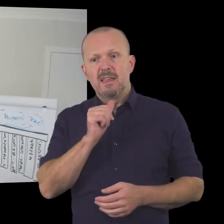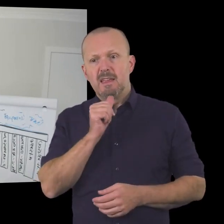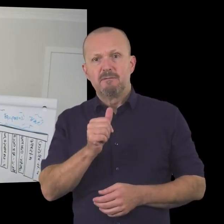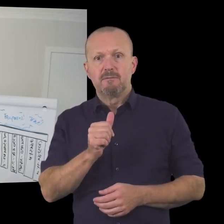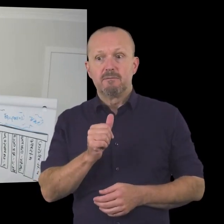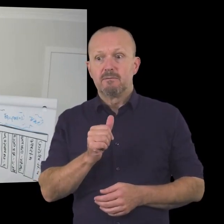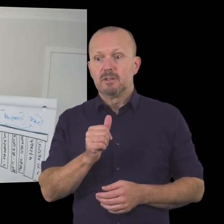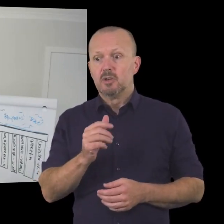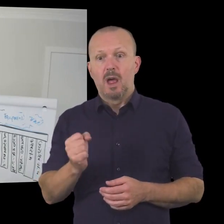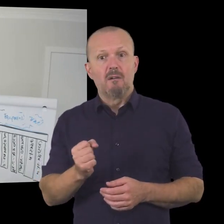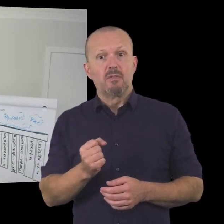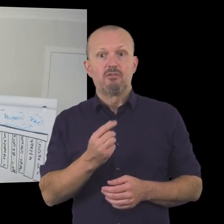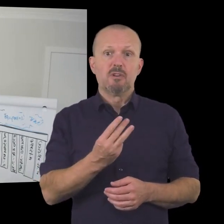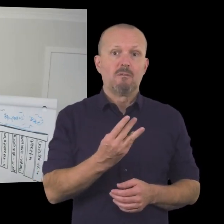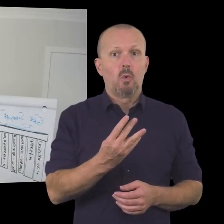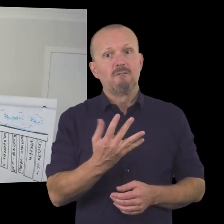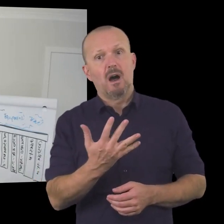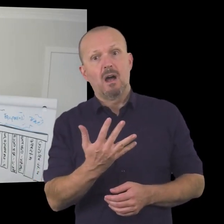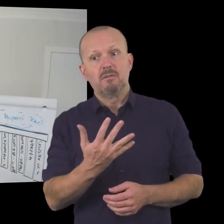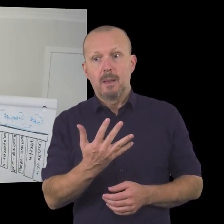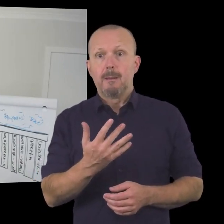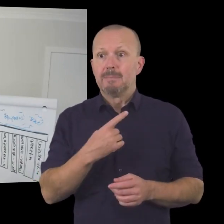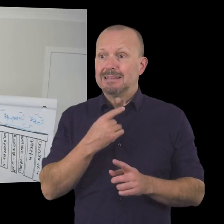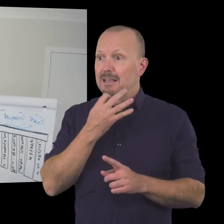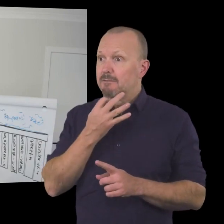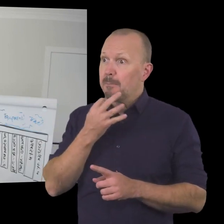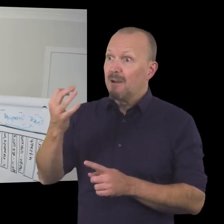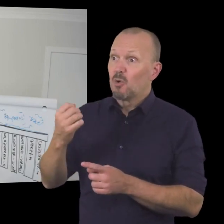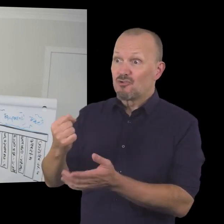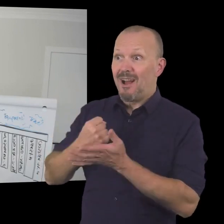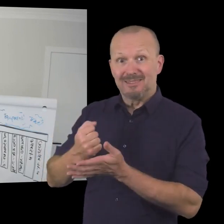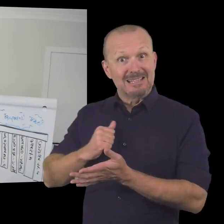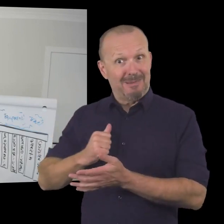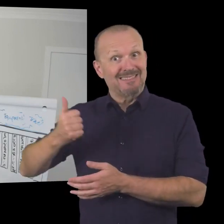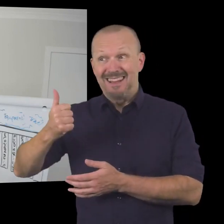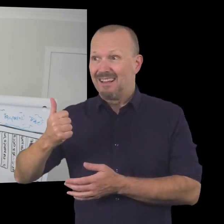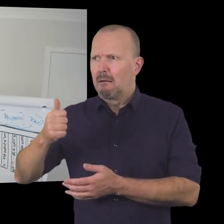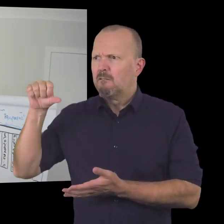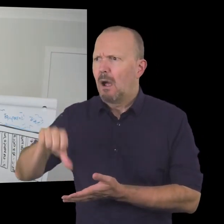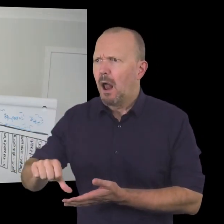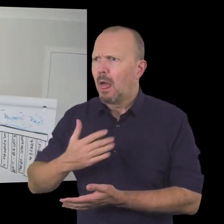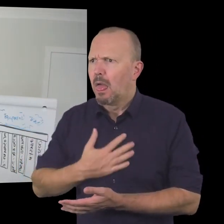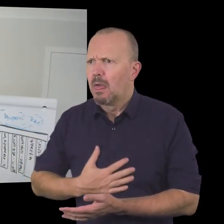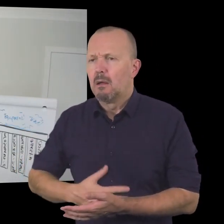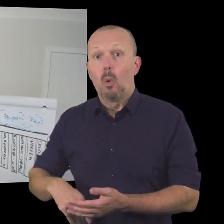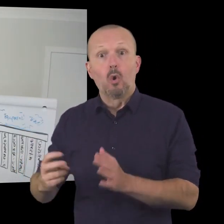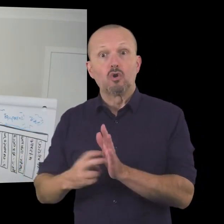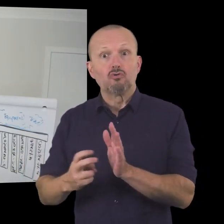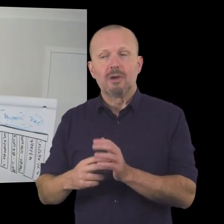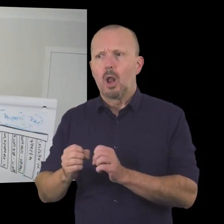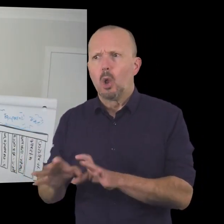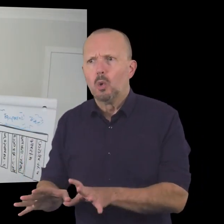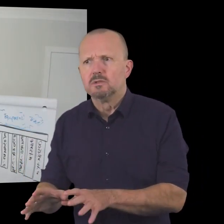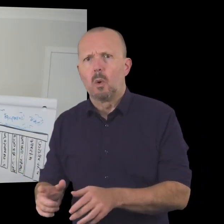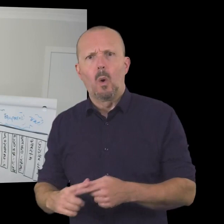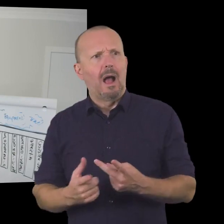uh you you know you don't get the grant that you're looking for or something massive changes with your contract or uh earned income so one of your